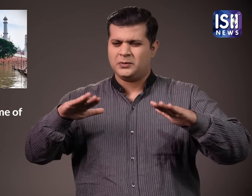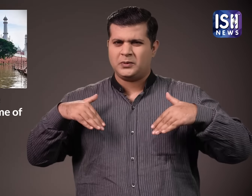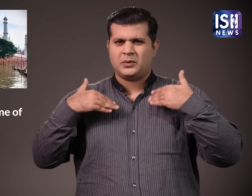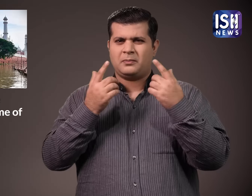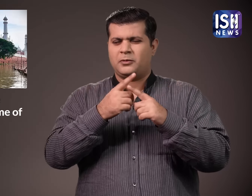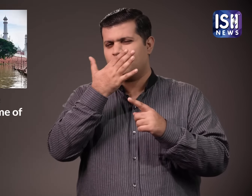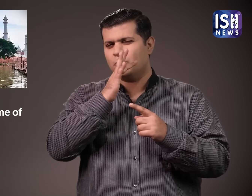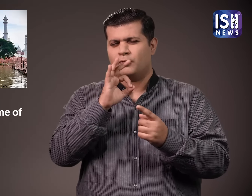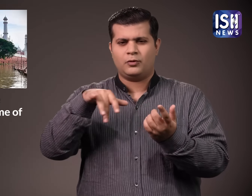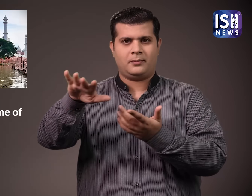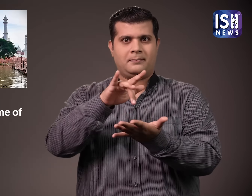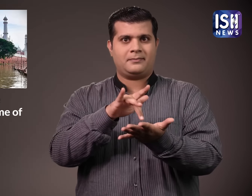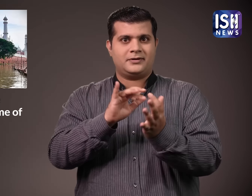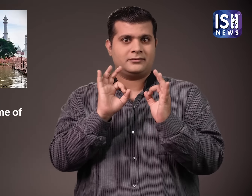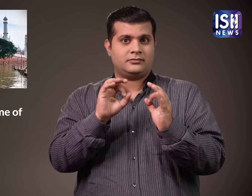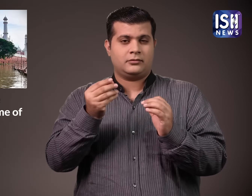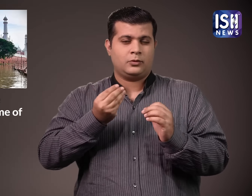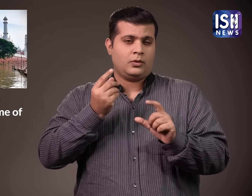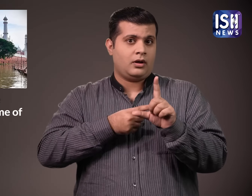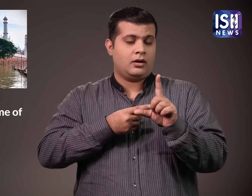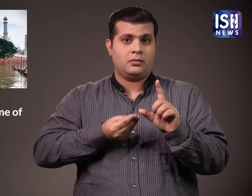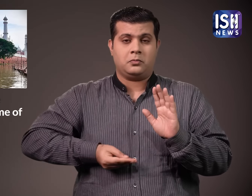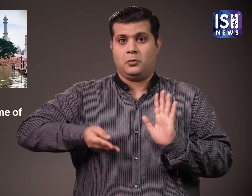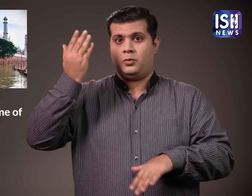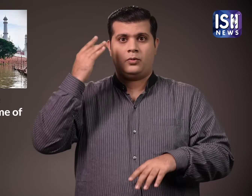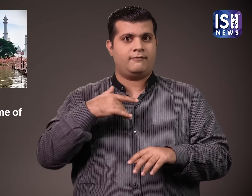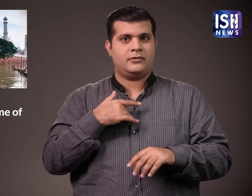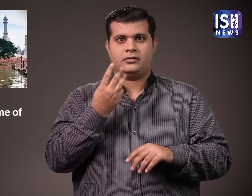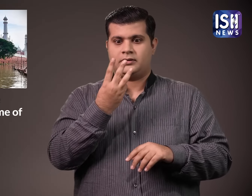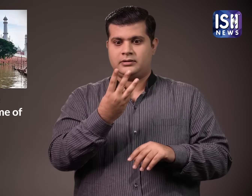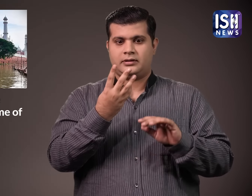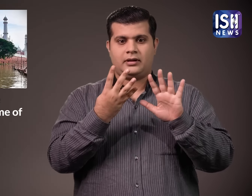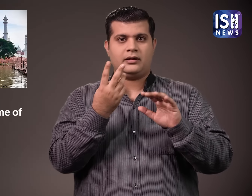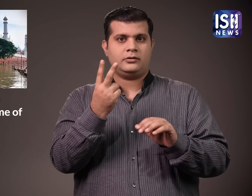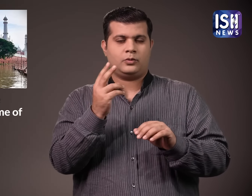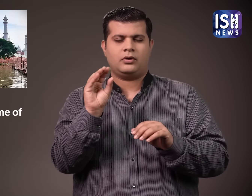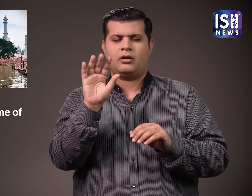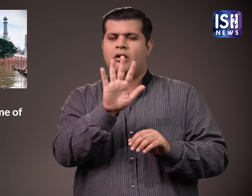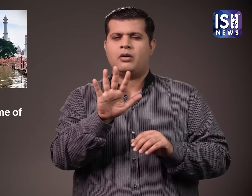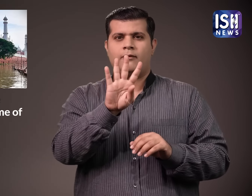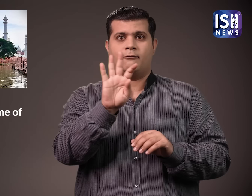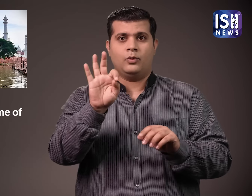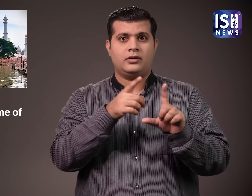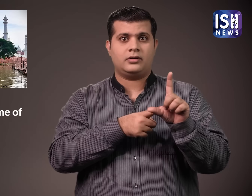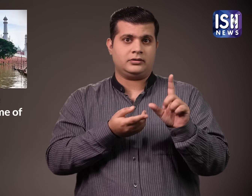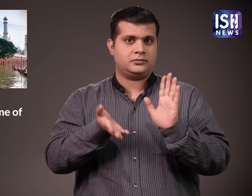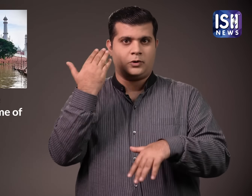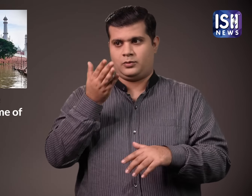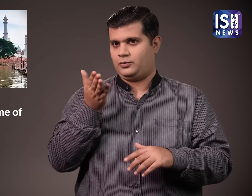built years back and still remains beautiful to date. It was approximately 392 to 400 years old.